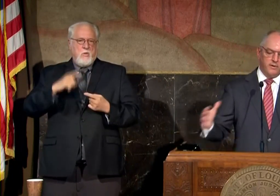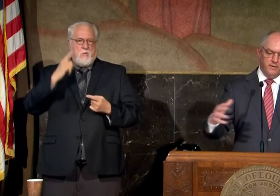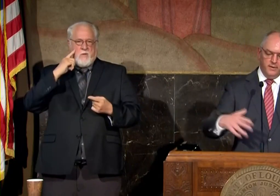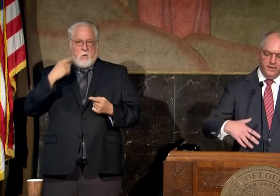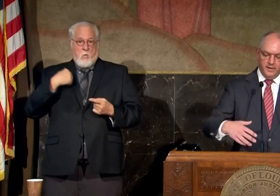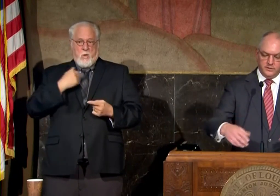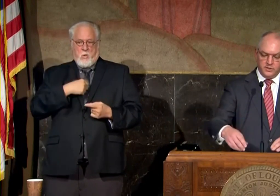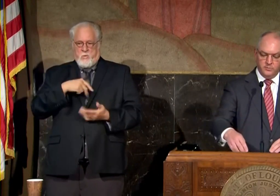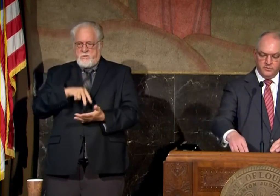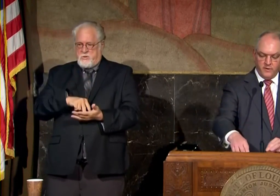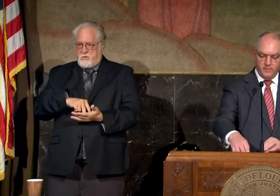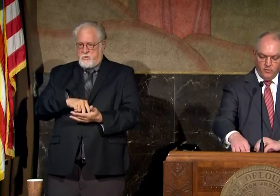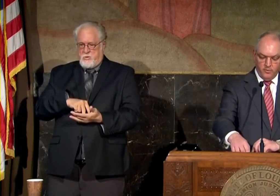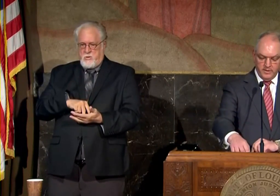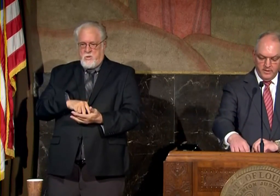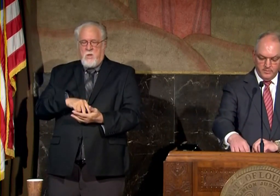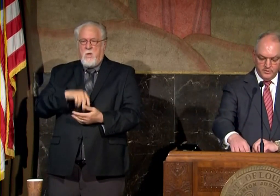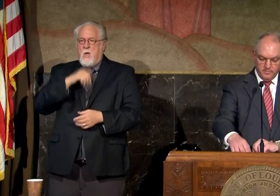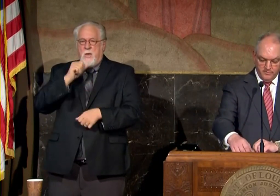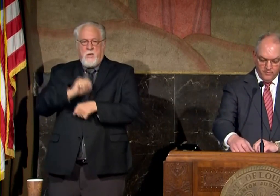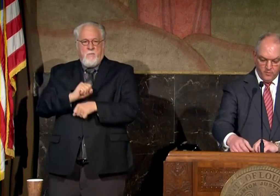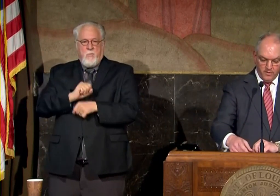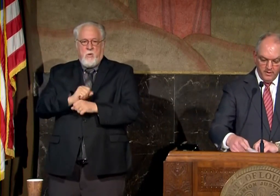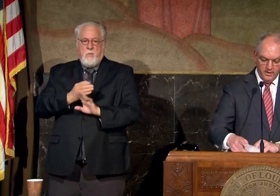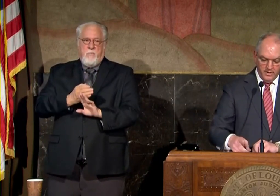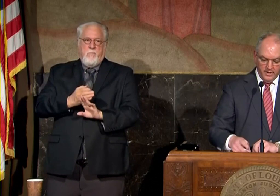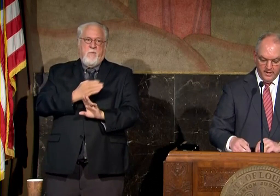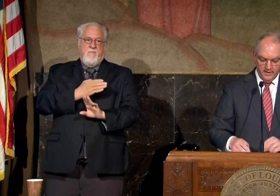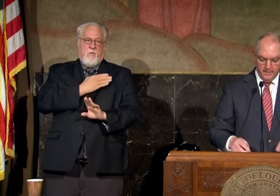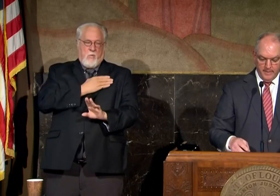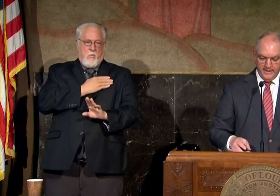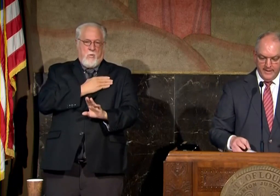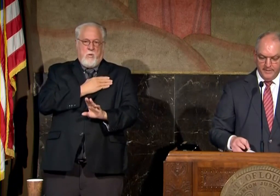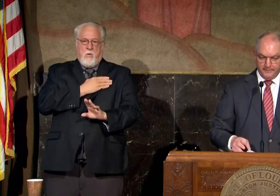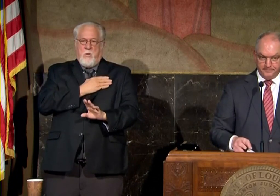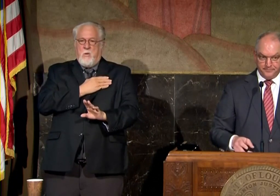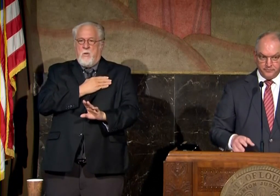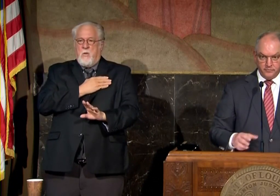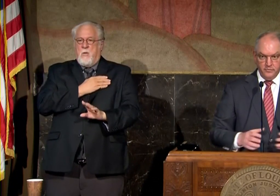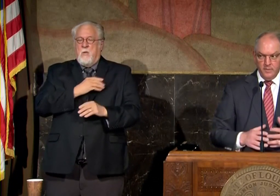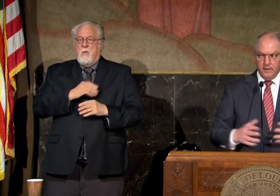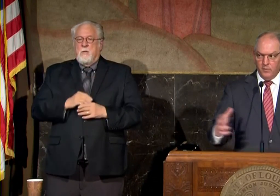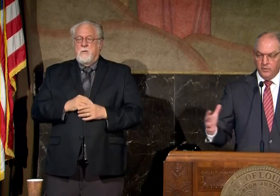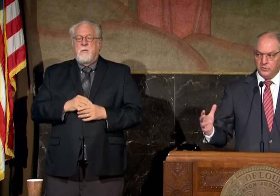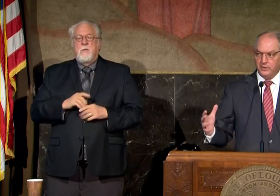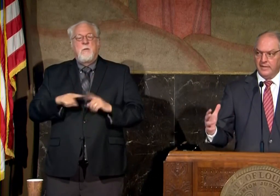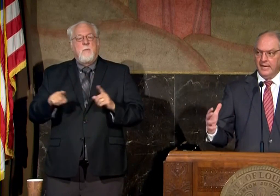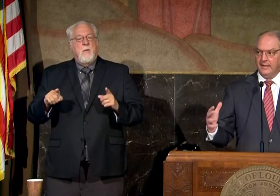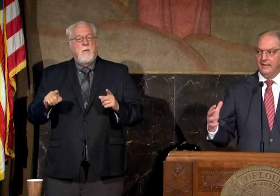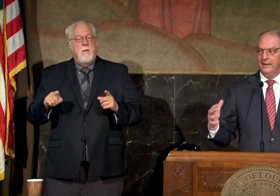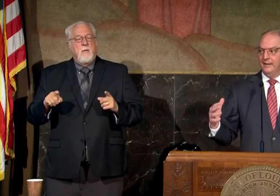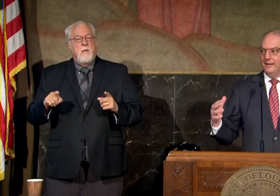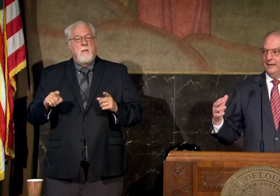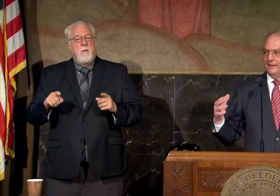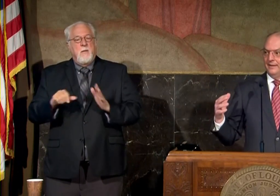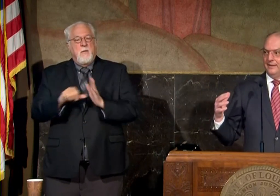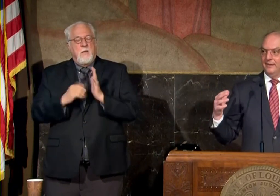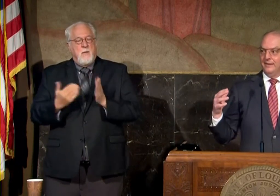we were in terms of our employment numbers before uh the pandemic but i want to stress again